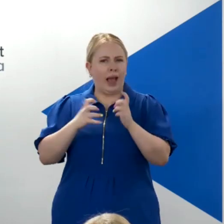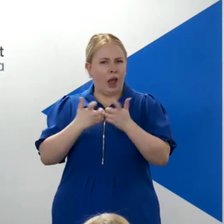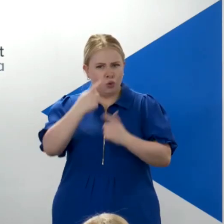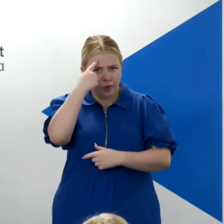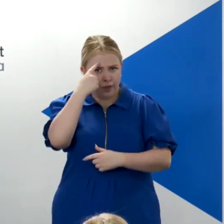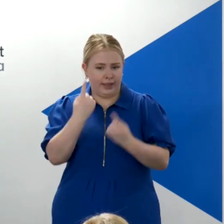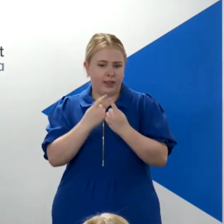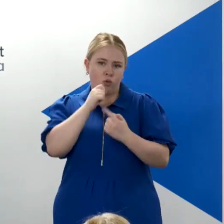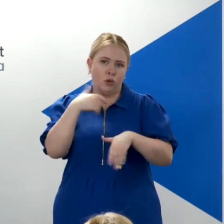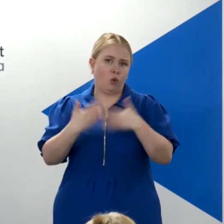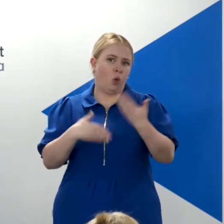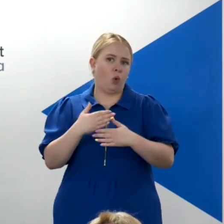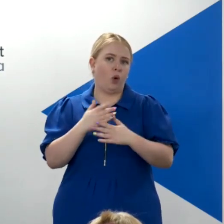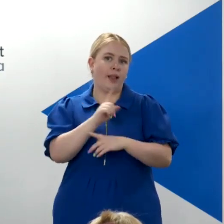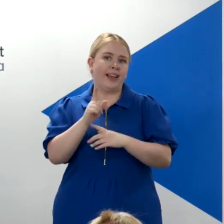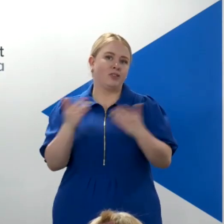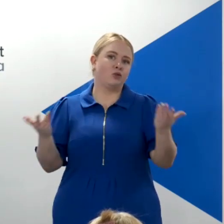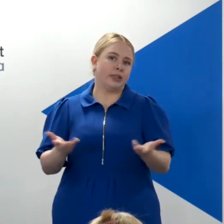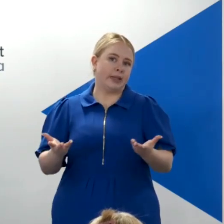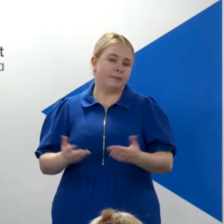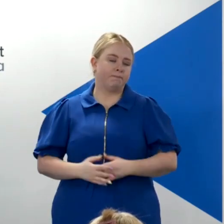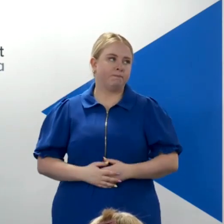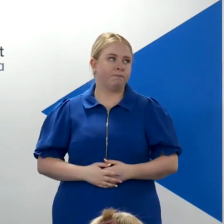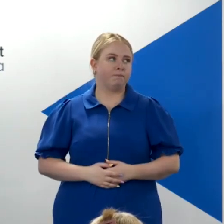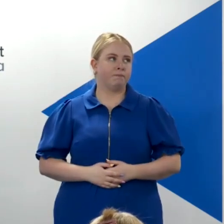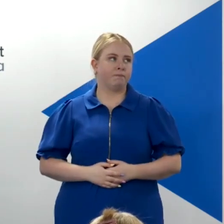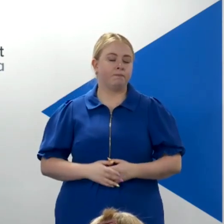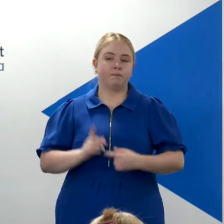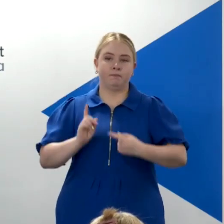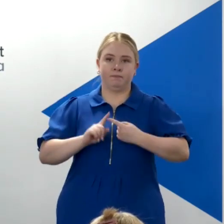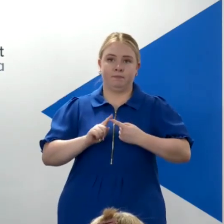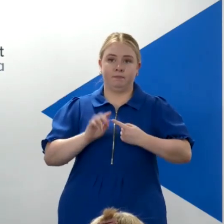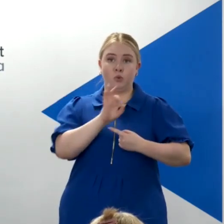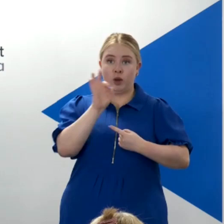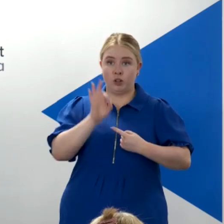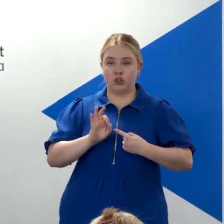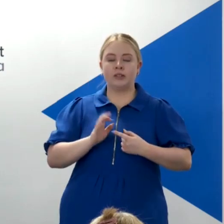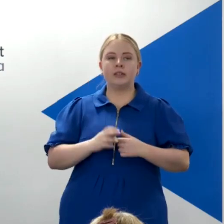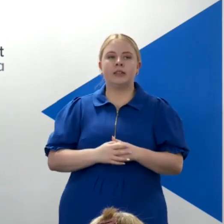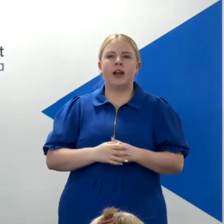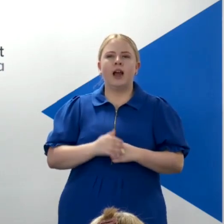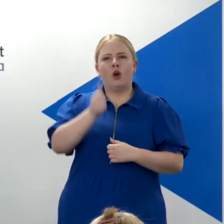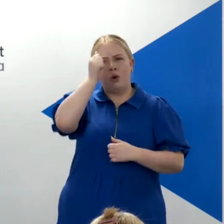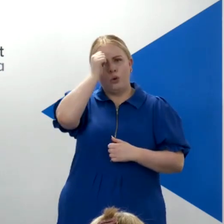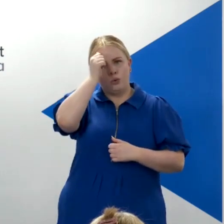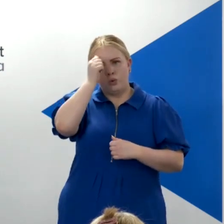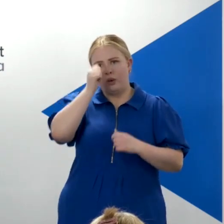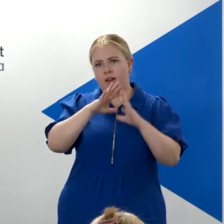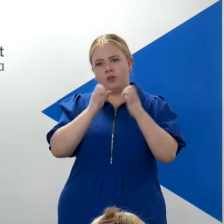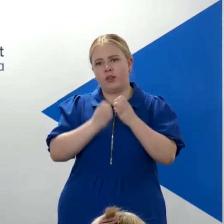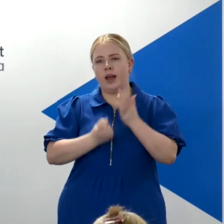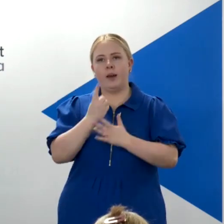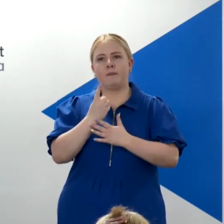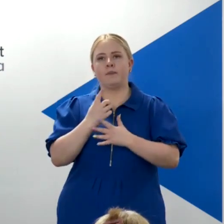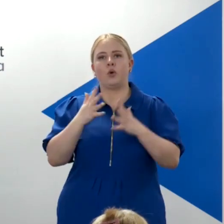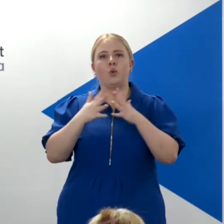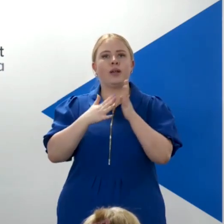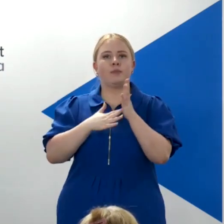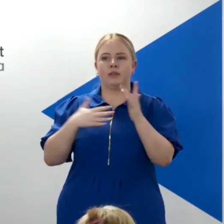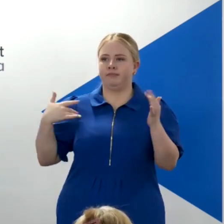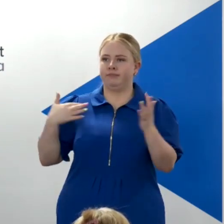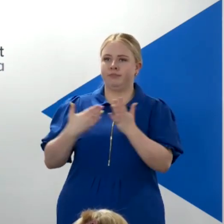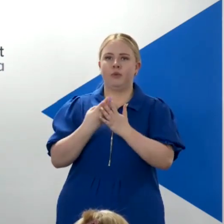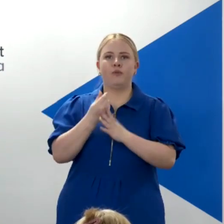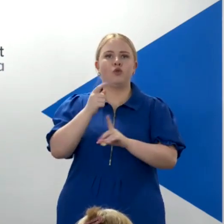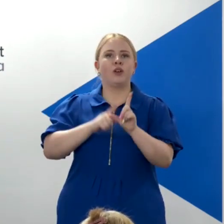out there later on today? Well, on your first question, I know, given everything that has happened in Westminster over the last